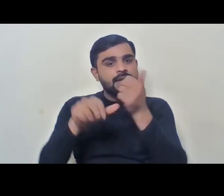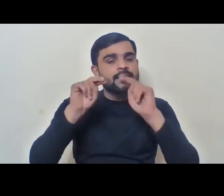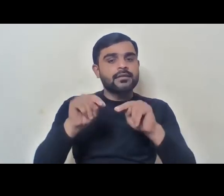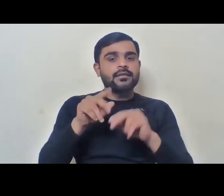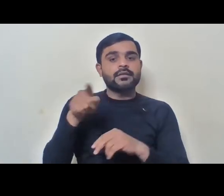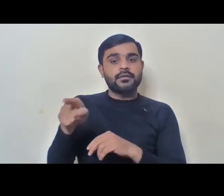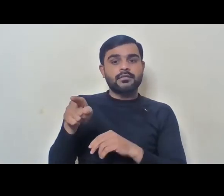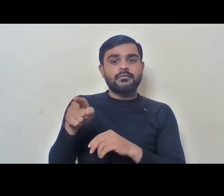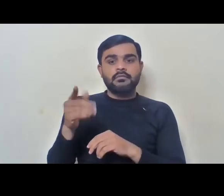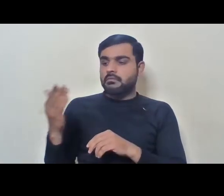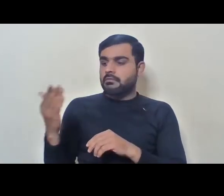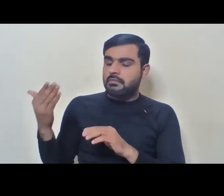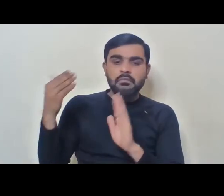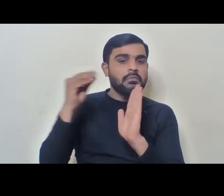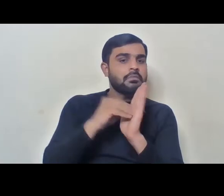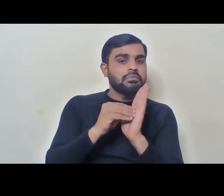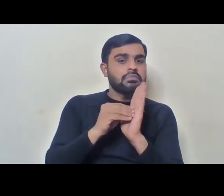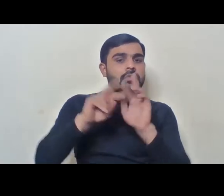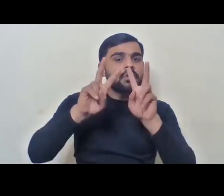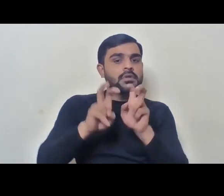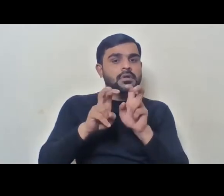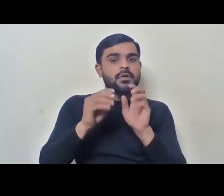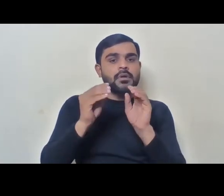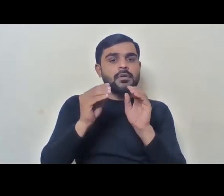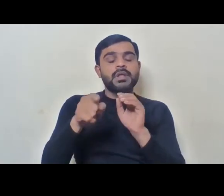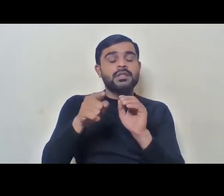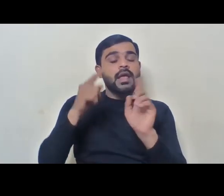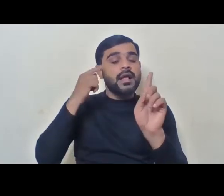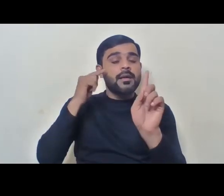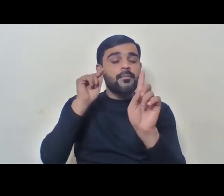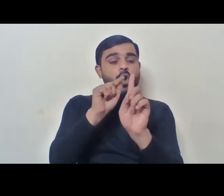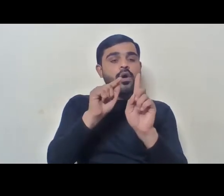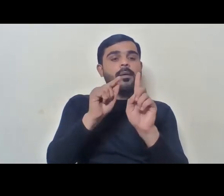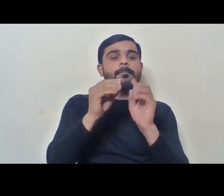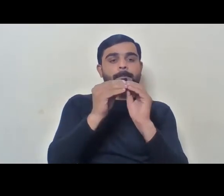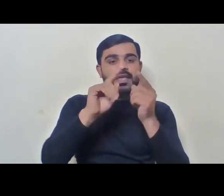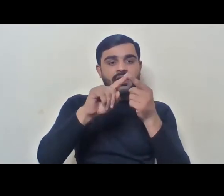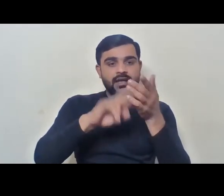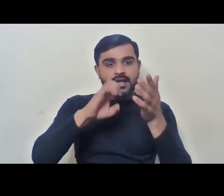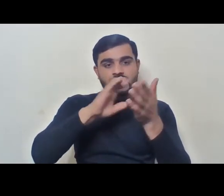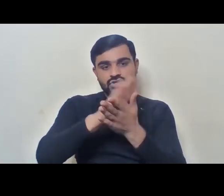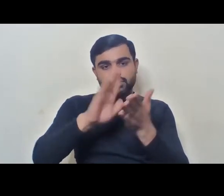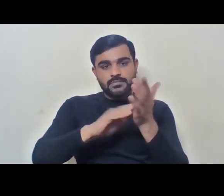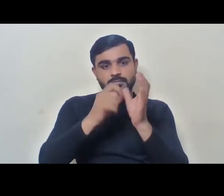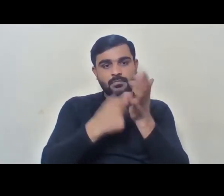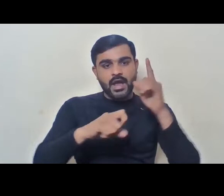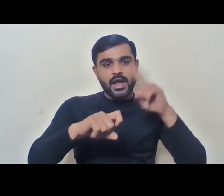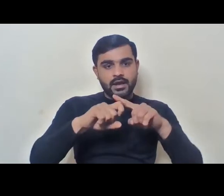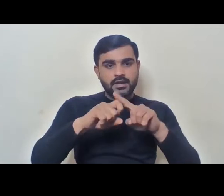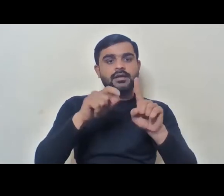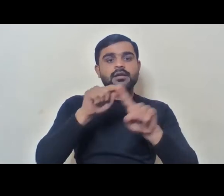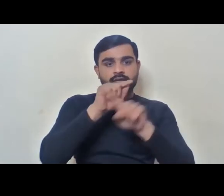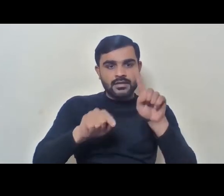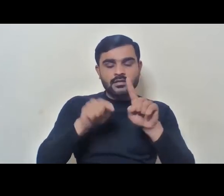not come under the definition of benchmark disability. And so under the RPWD Act,